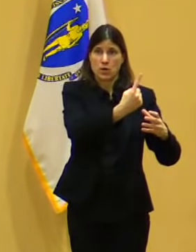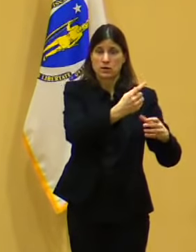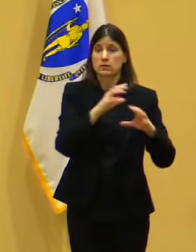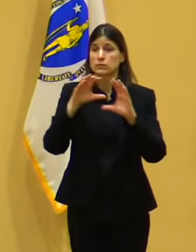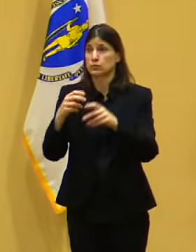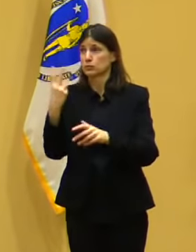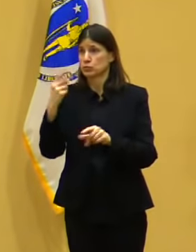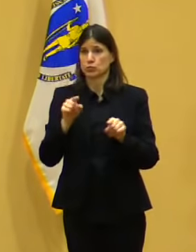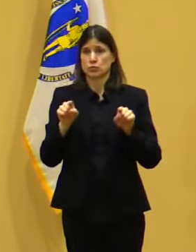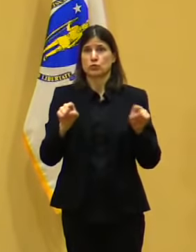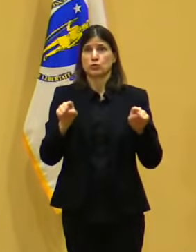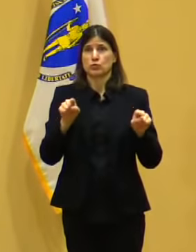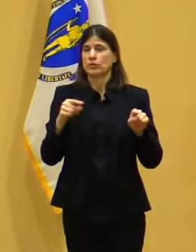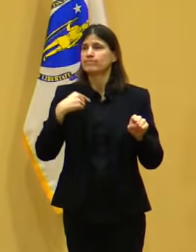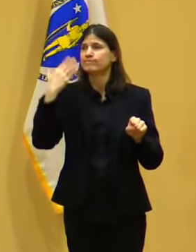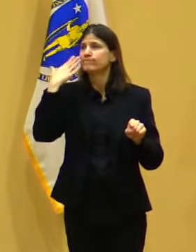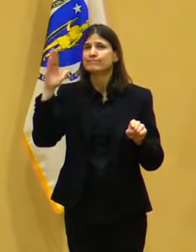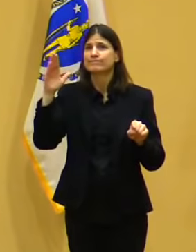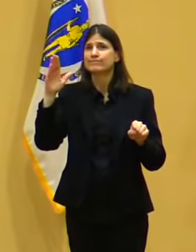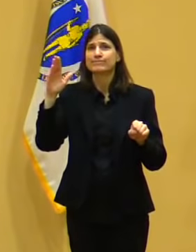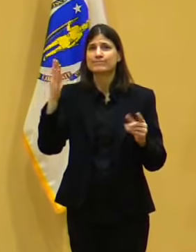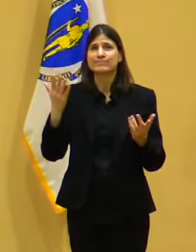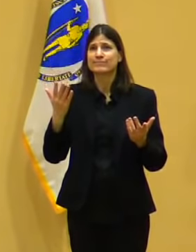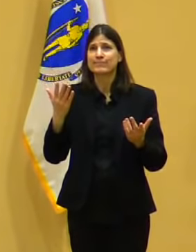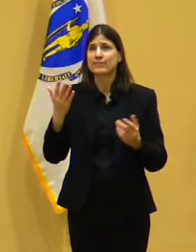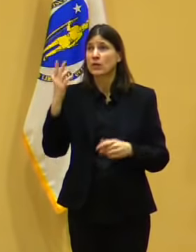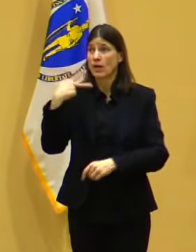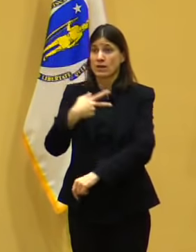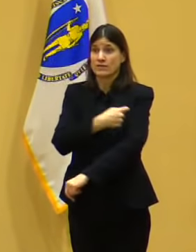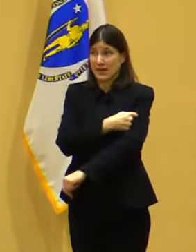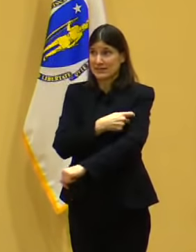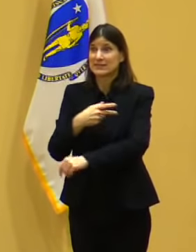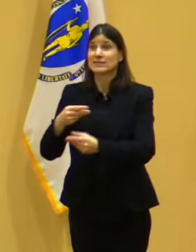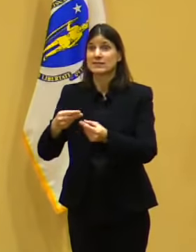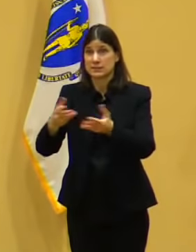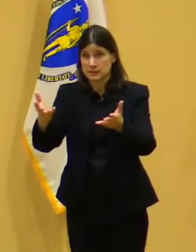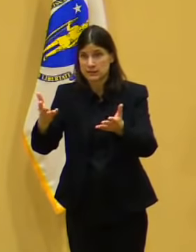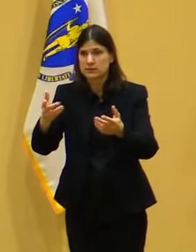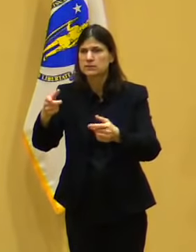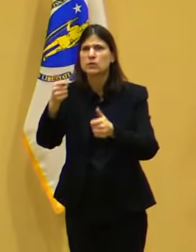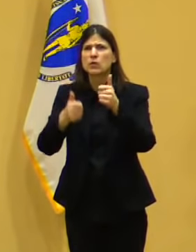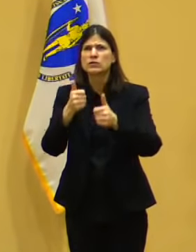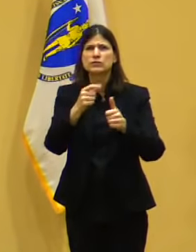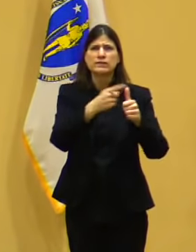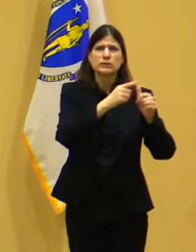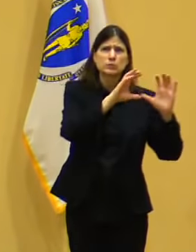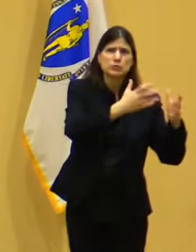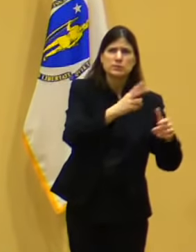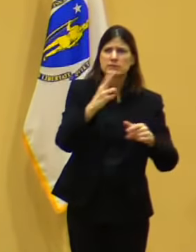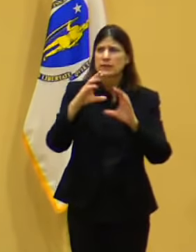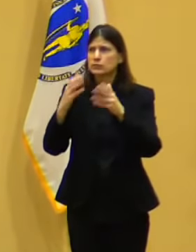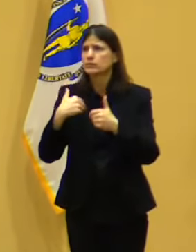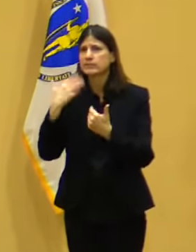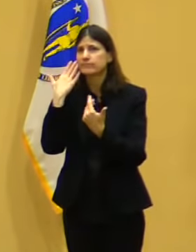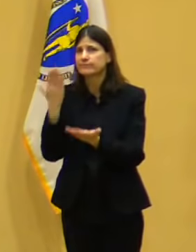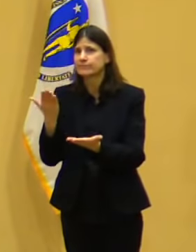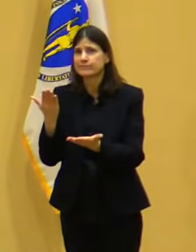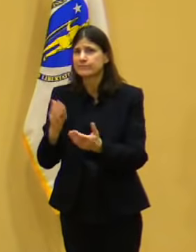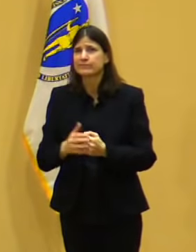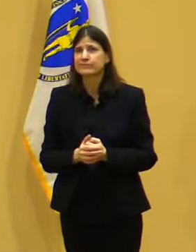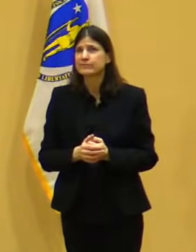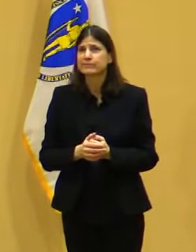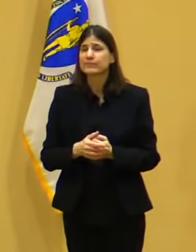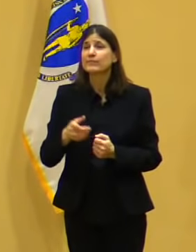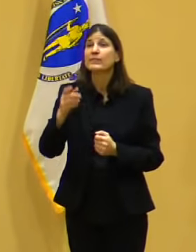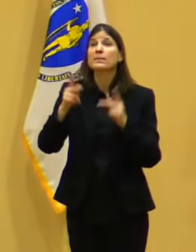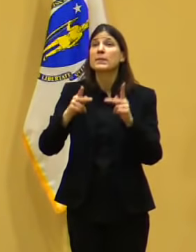those people who are eligible in Phase 1 can continue to get vaccinated all the way through the process. So, like